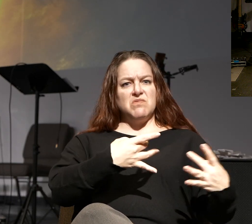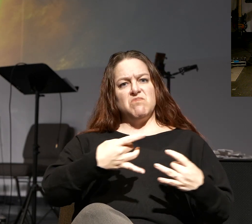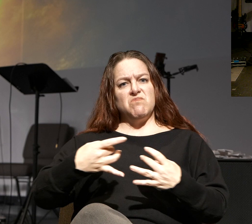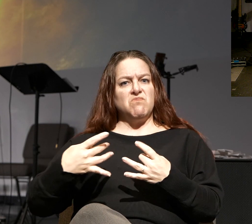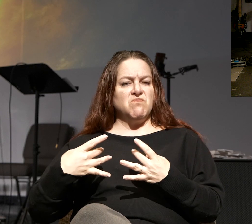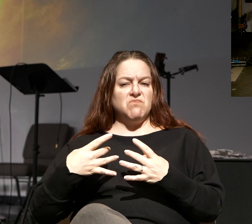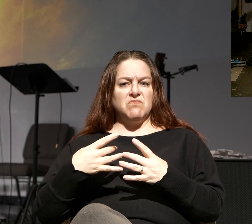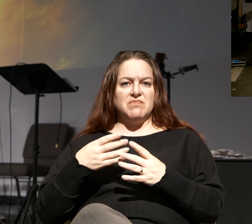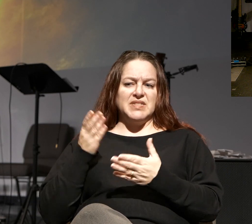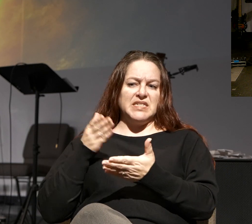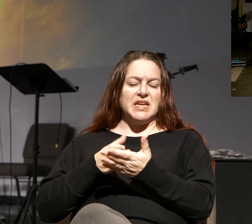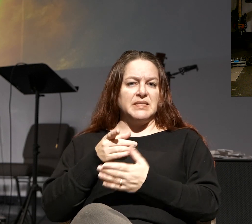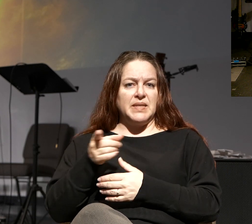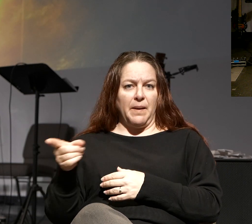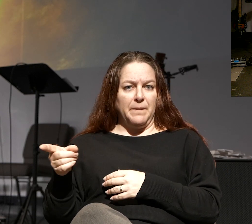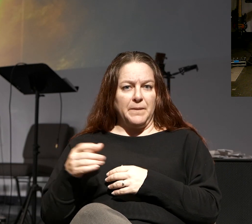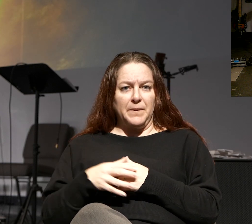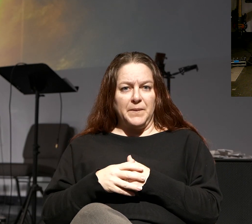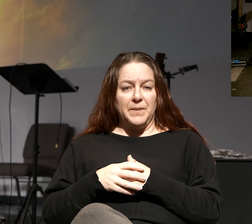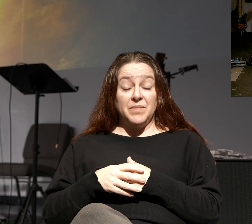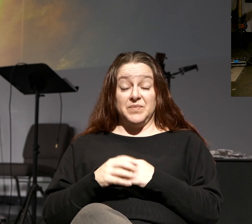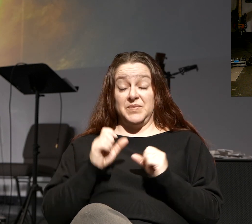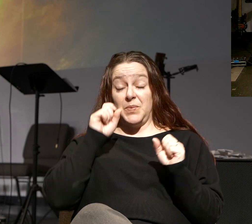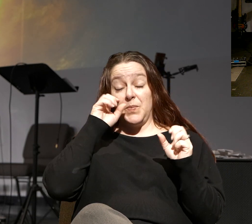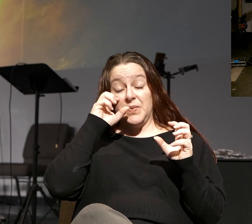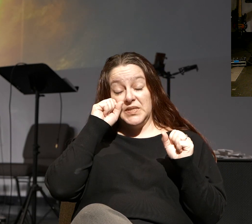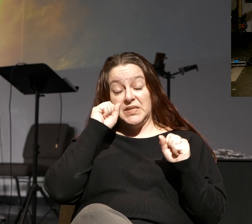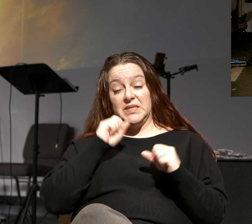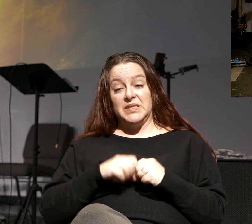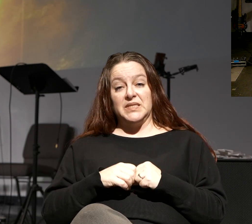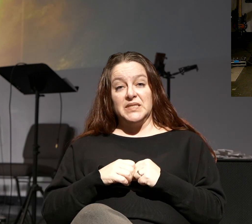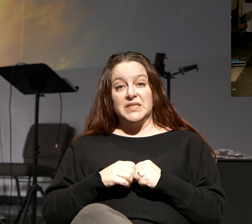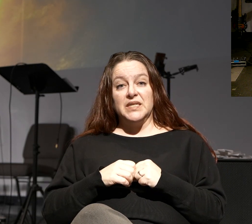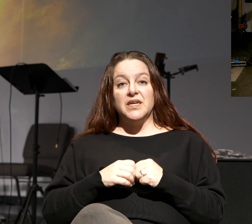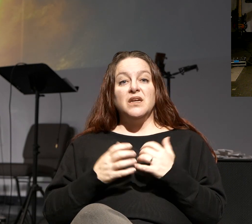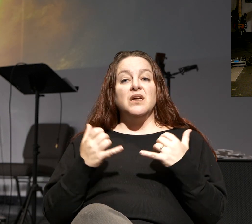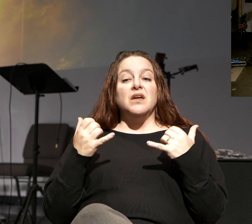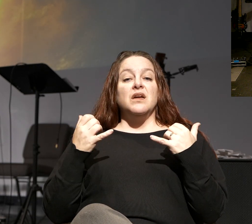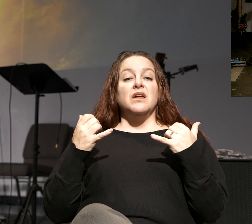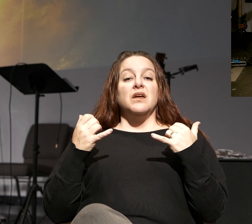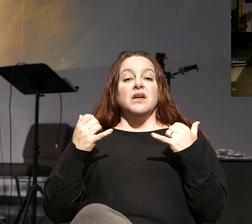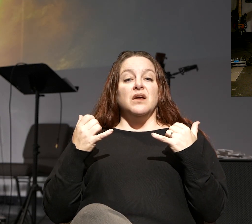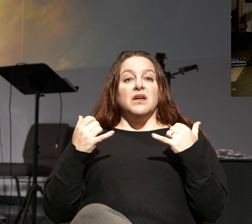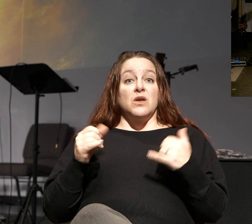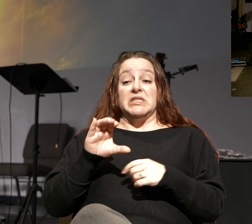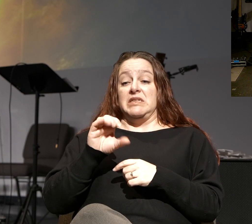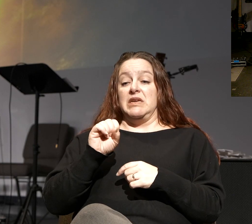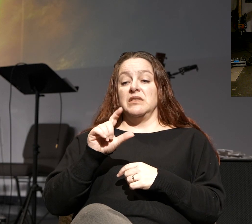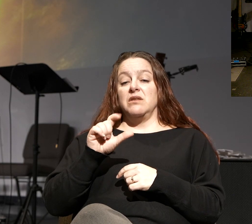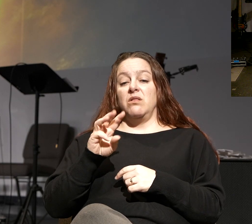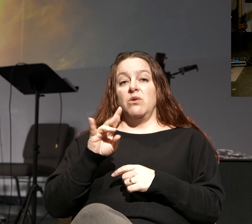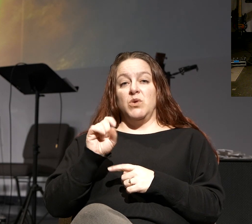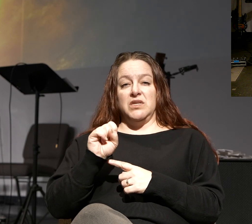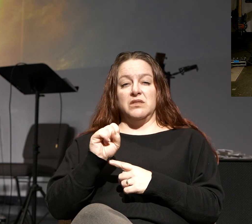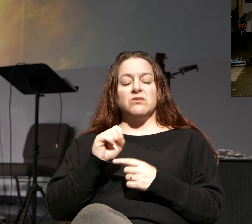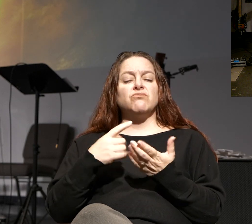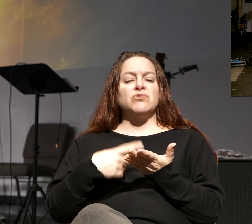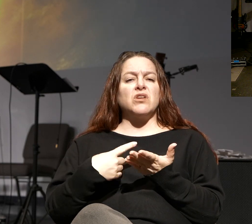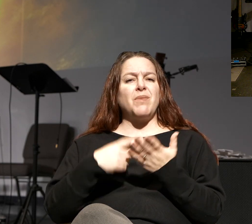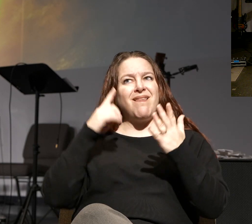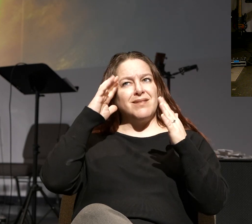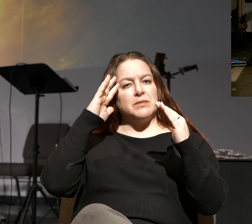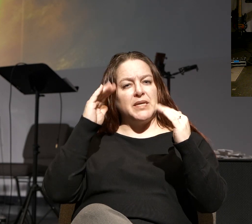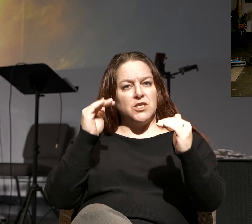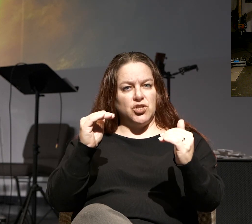towards them. That is amazing. Now, C.S. Lewis talks about expectations.